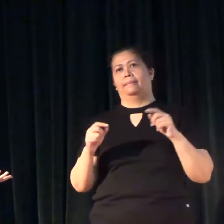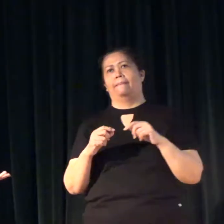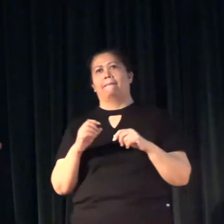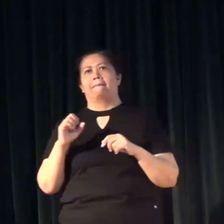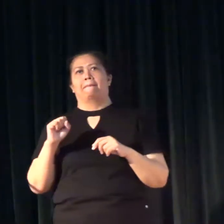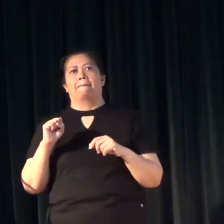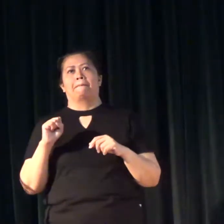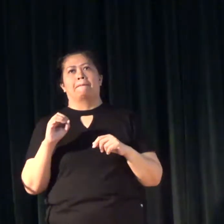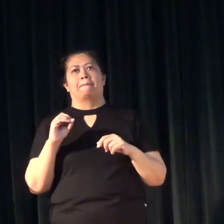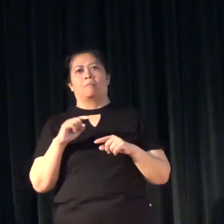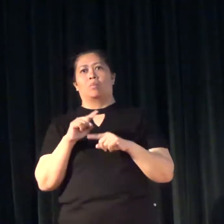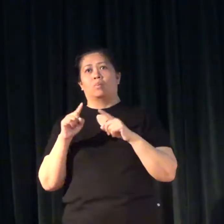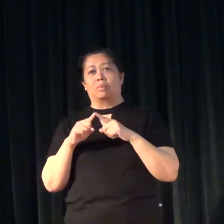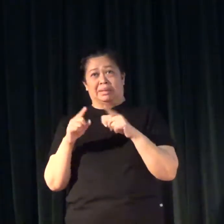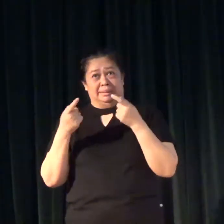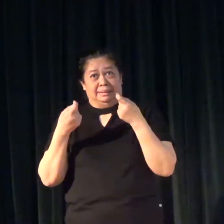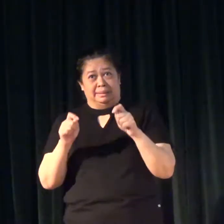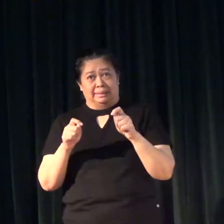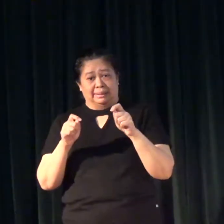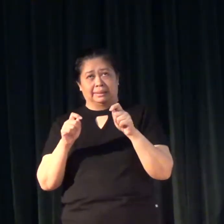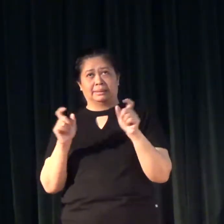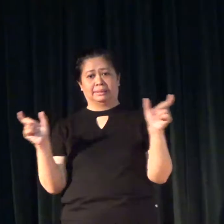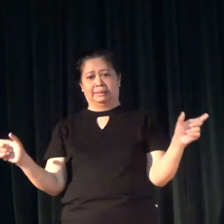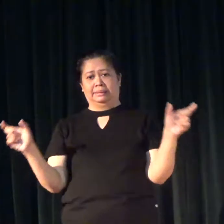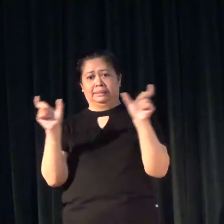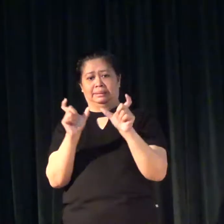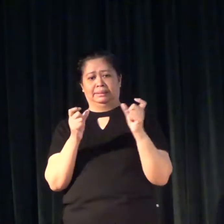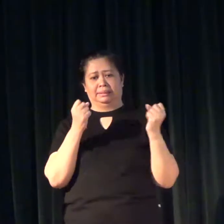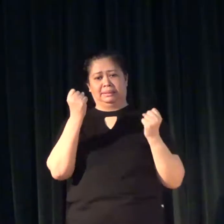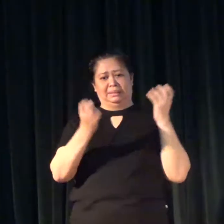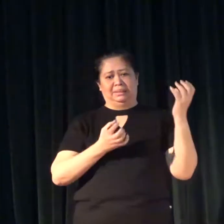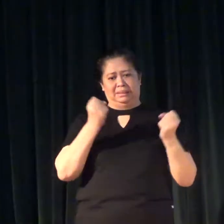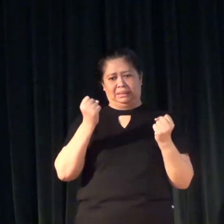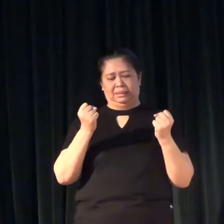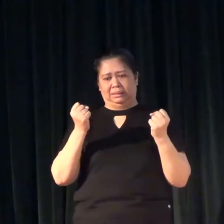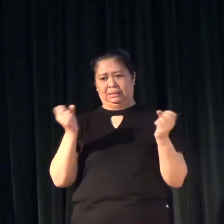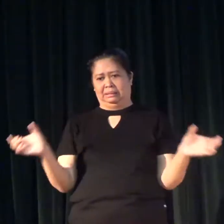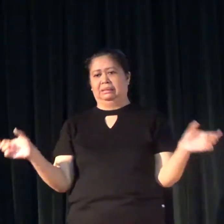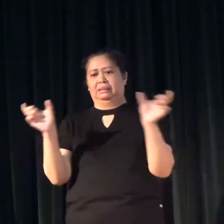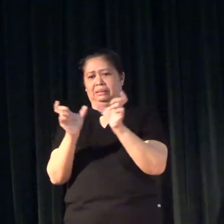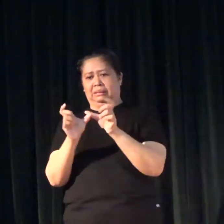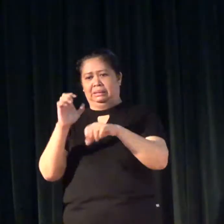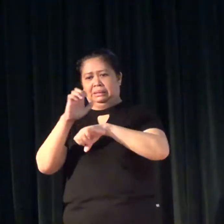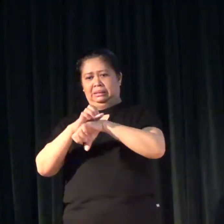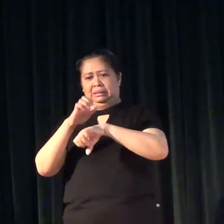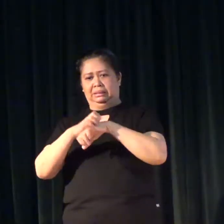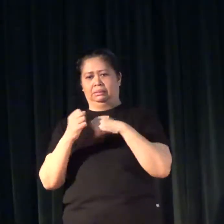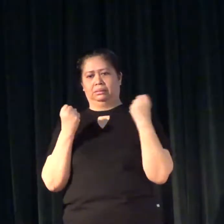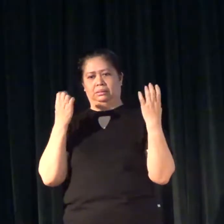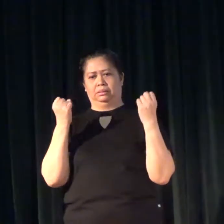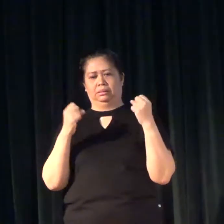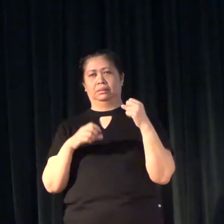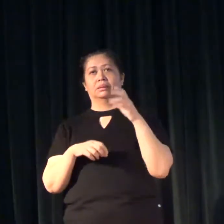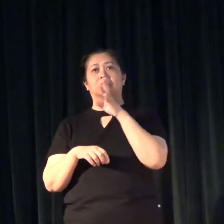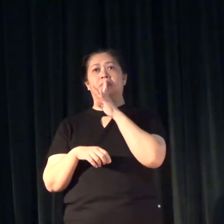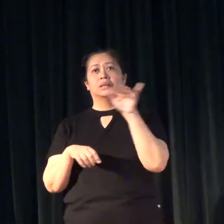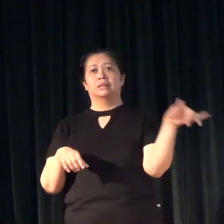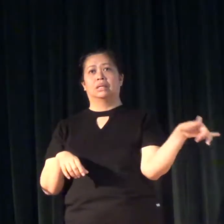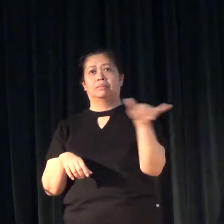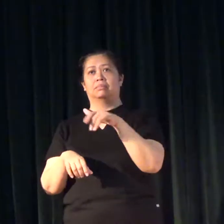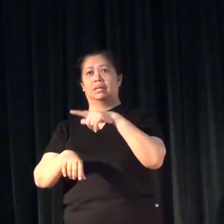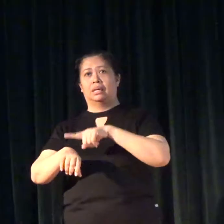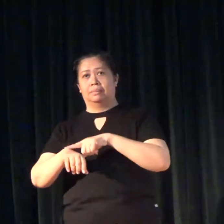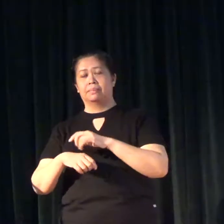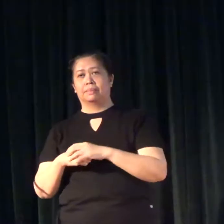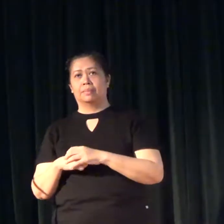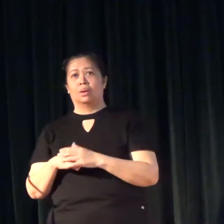And so, when we try to put them together when we mix signing in and speaking at the same